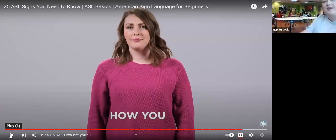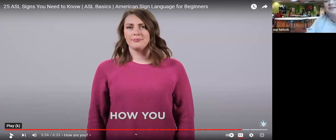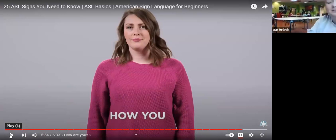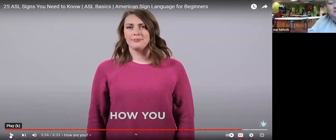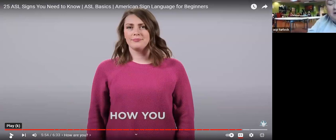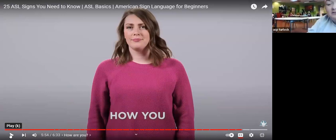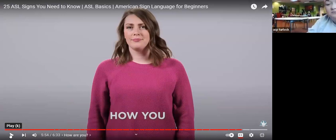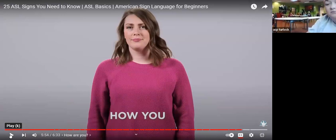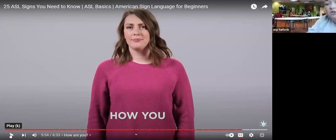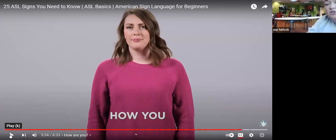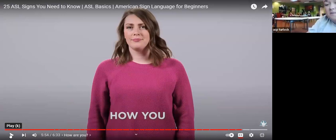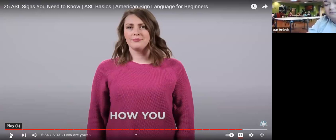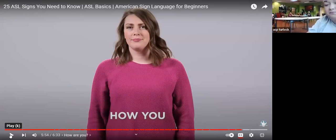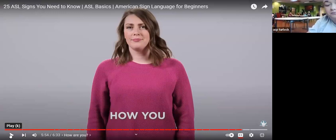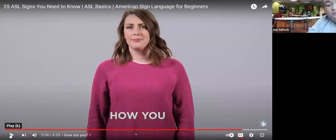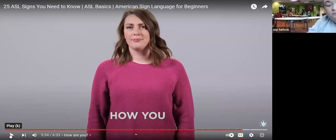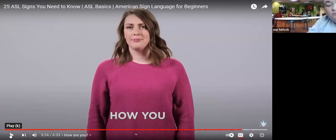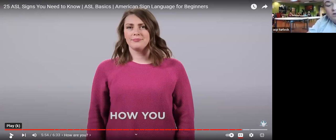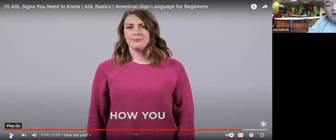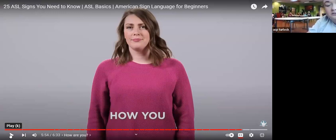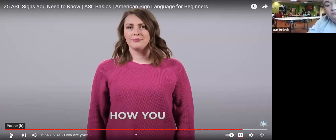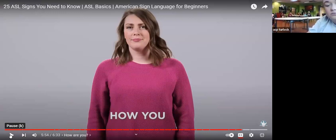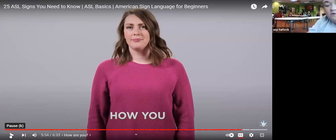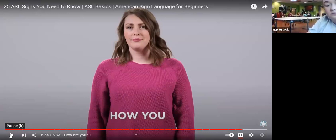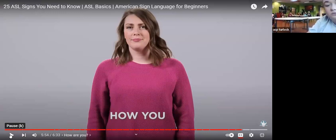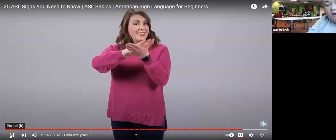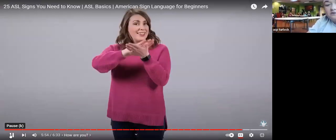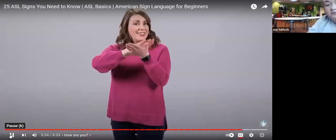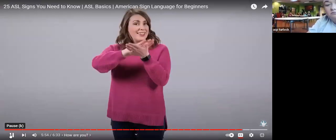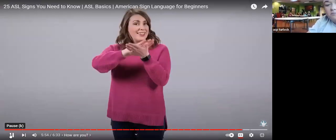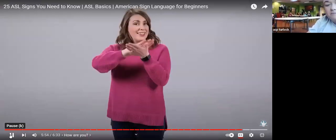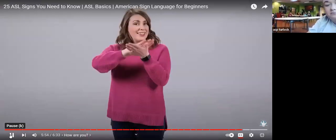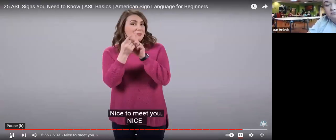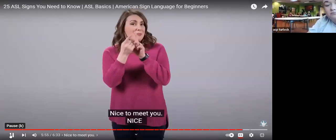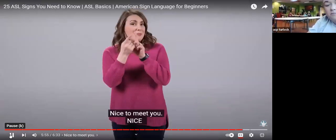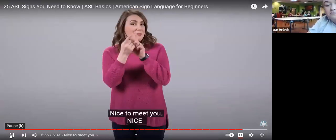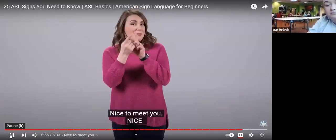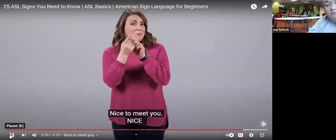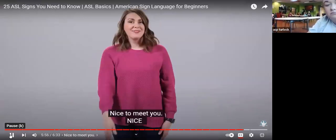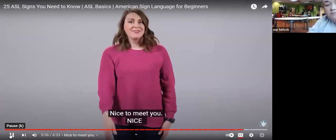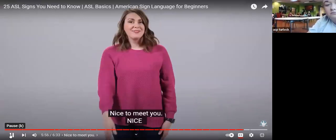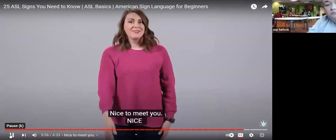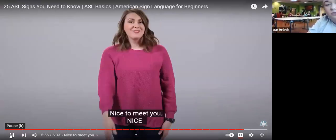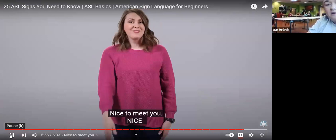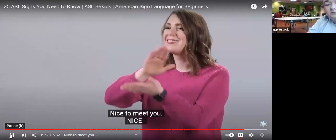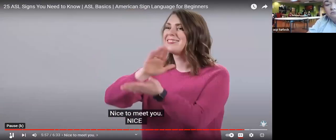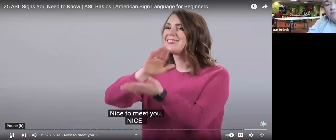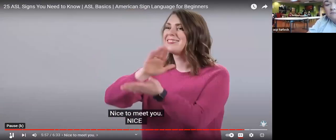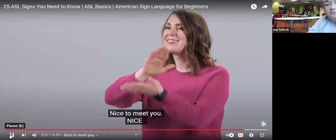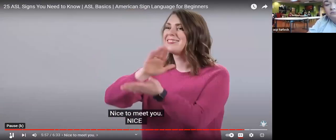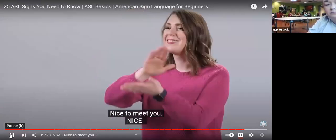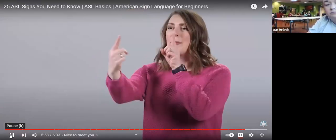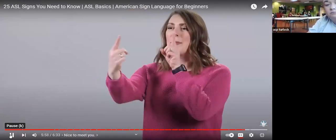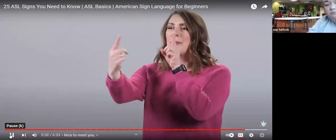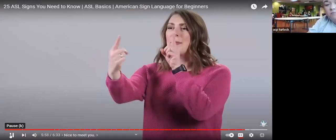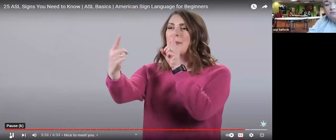good job nice to meet you nice